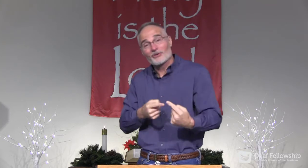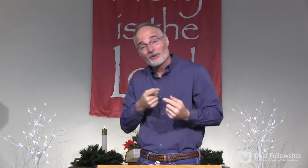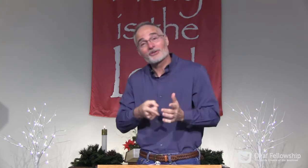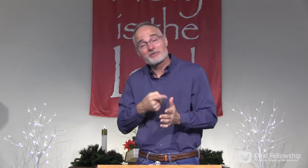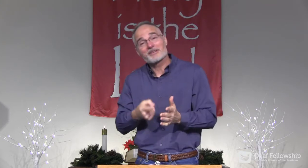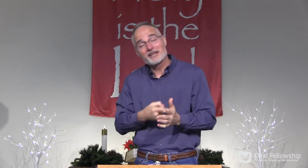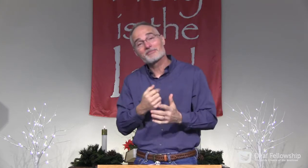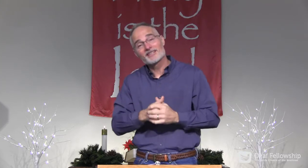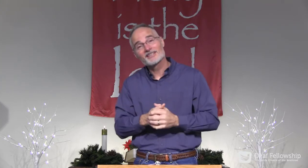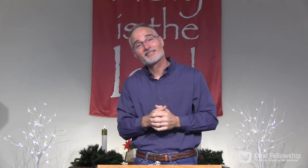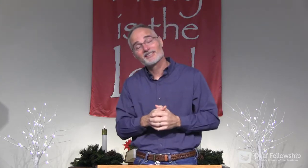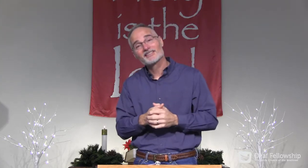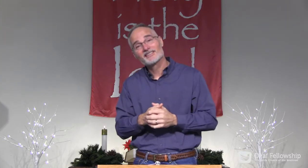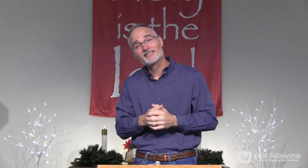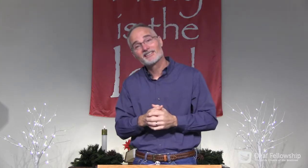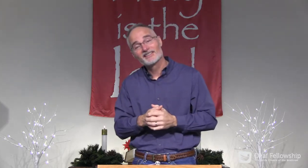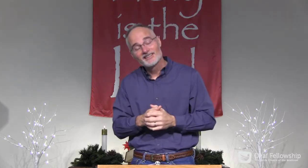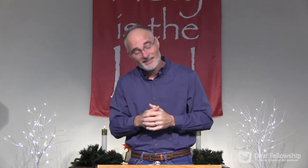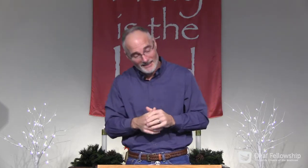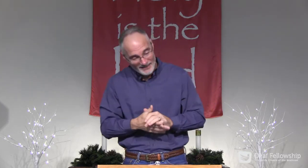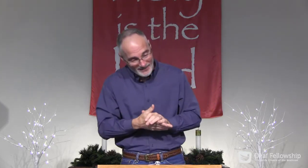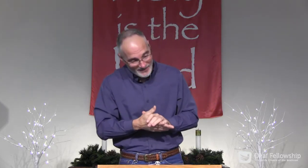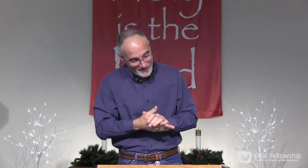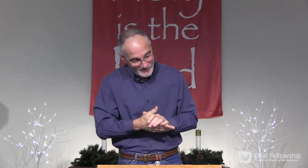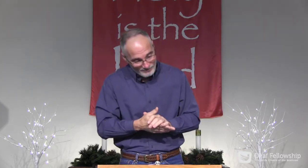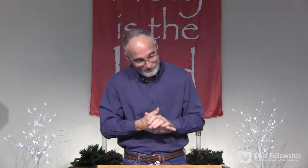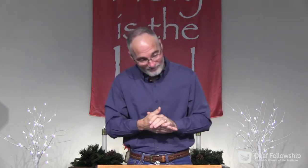We, too, have been struggling.